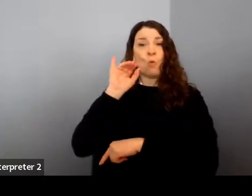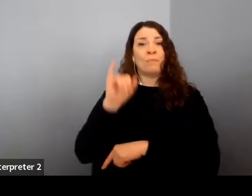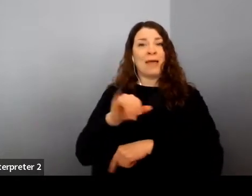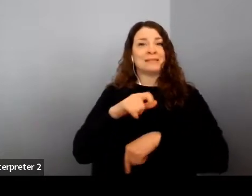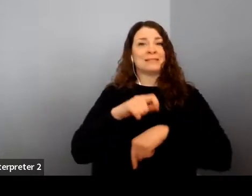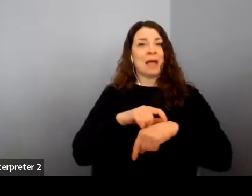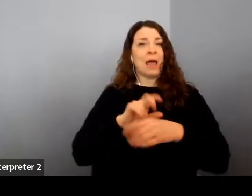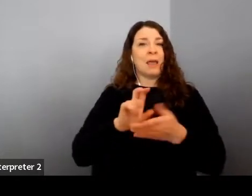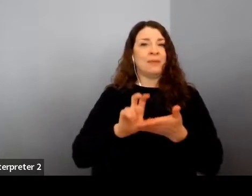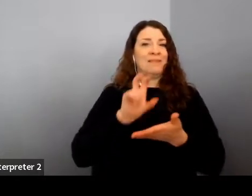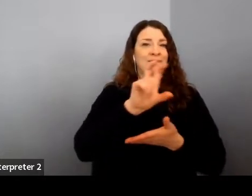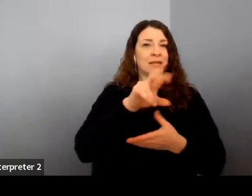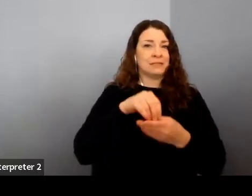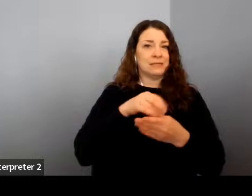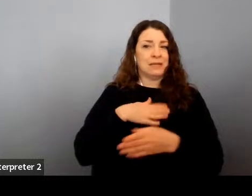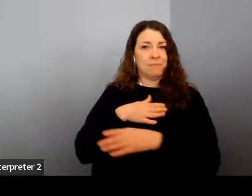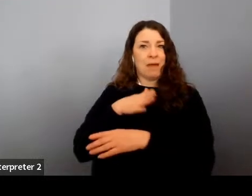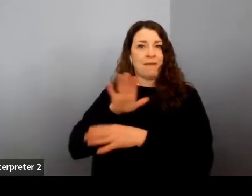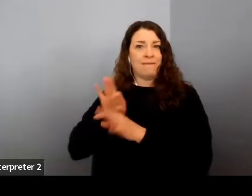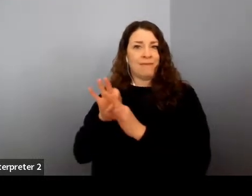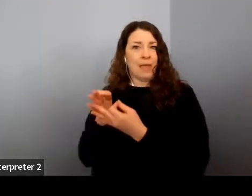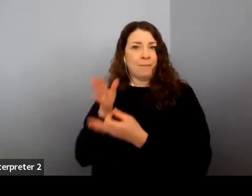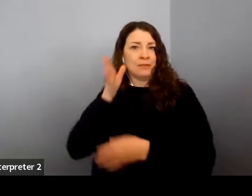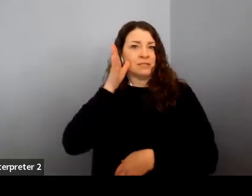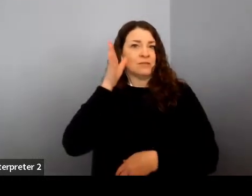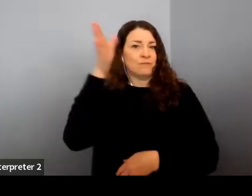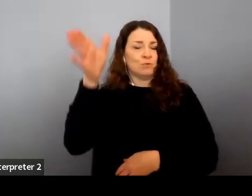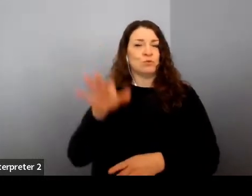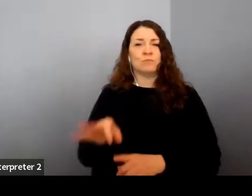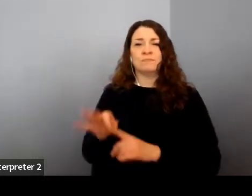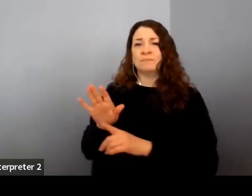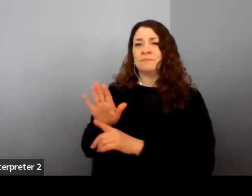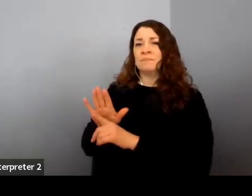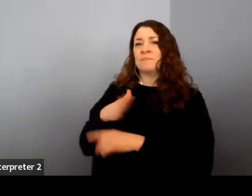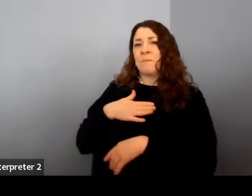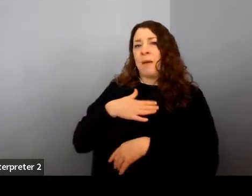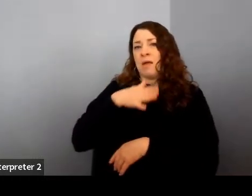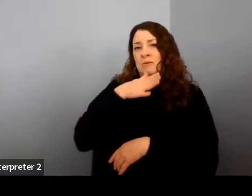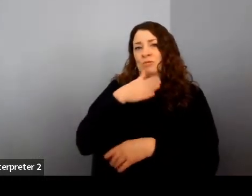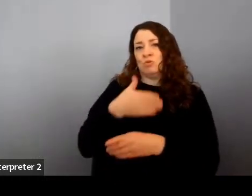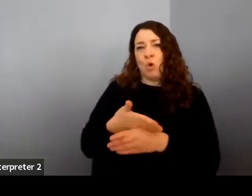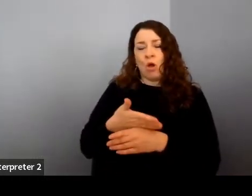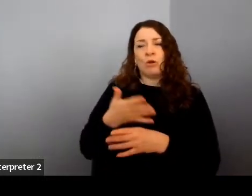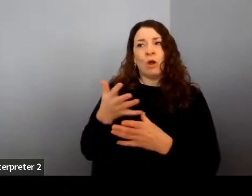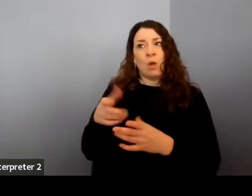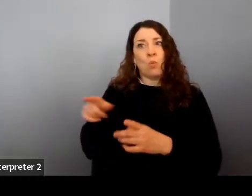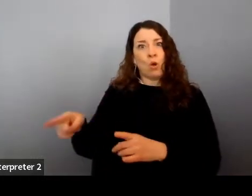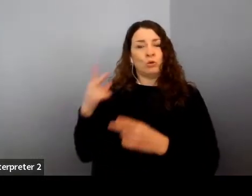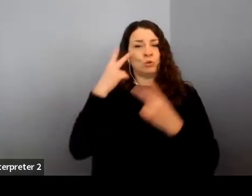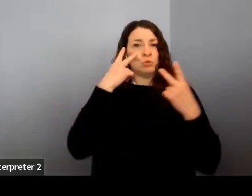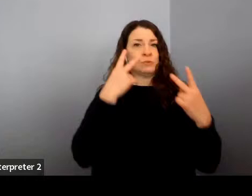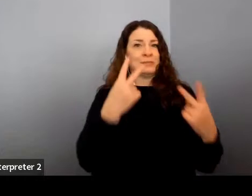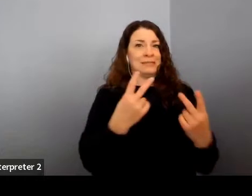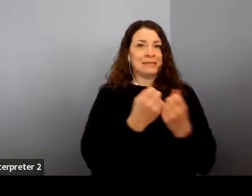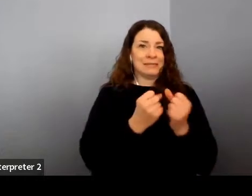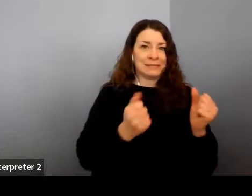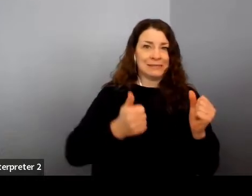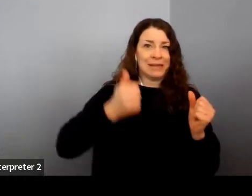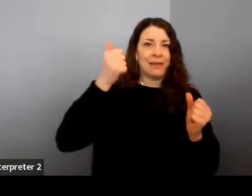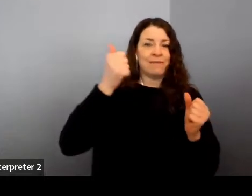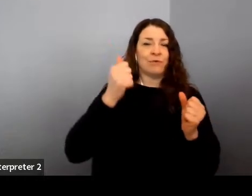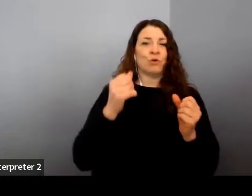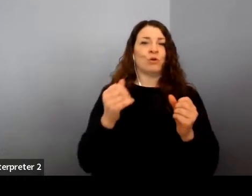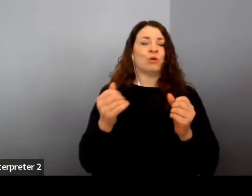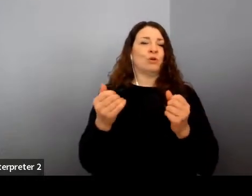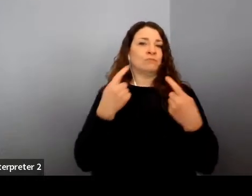future, especially for my daughter, the outcomes that I want to contribute to in the world are towards that safer, more prosperous